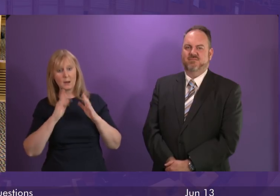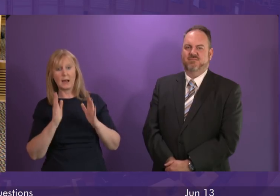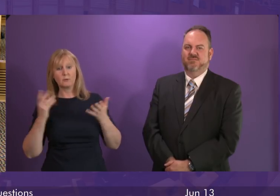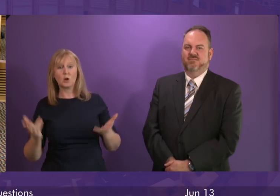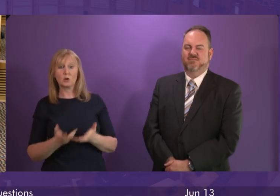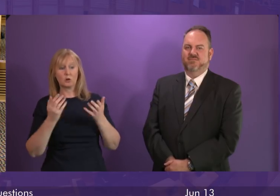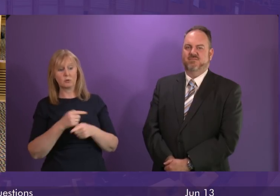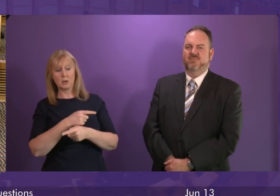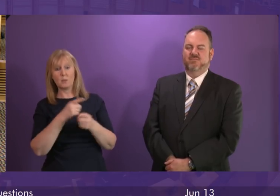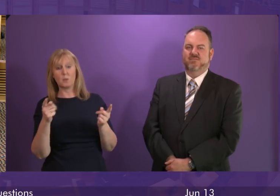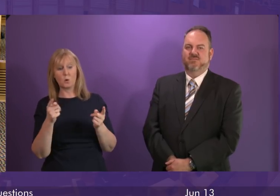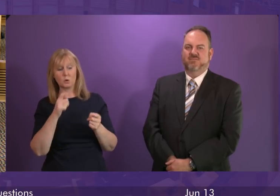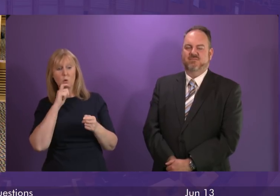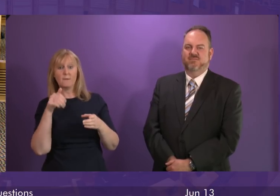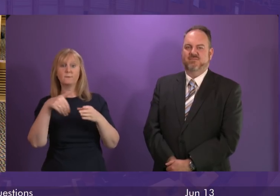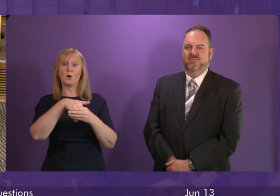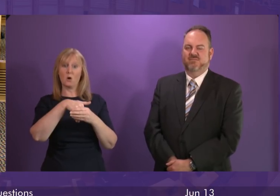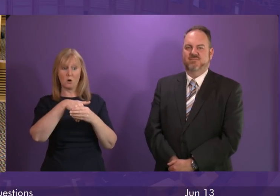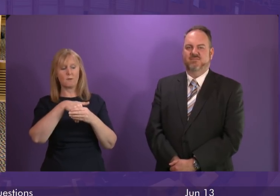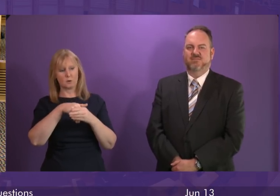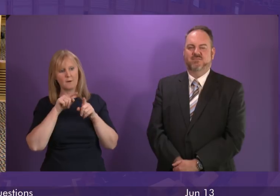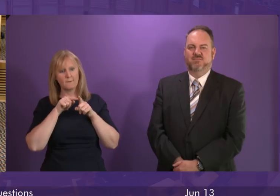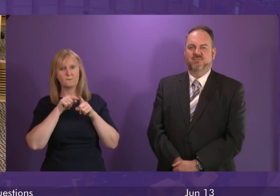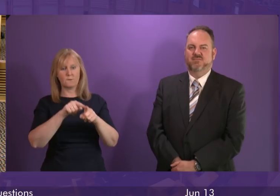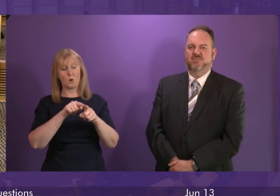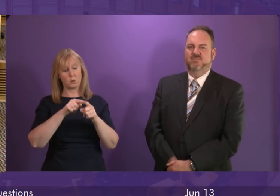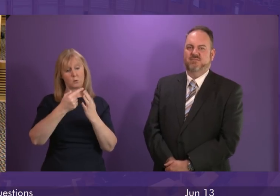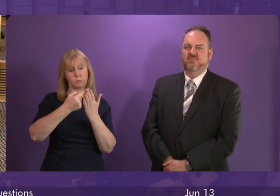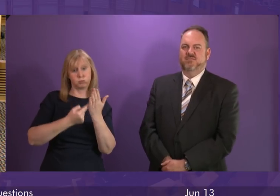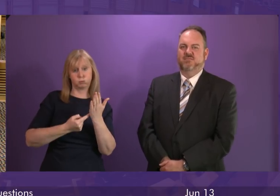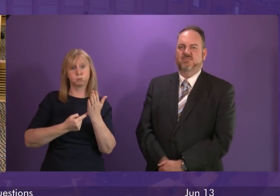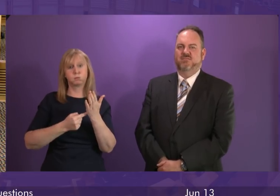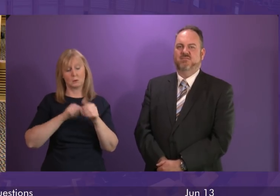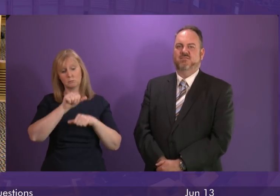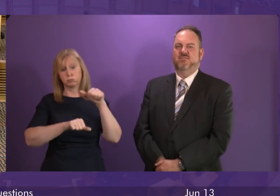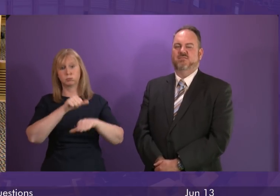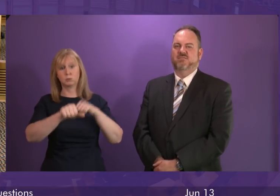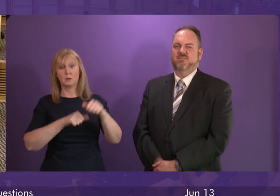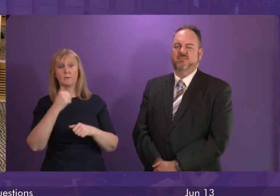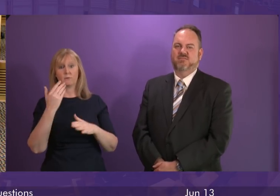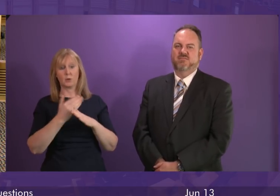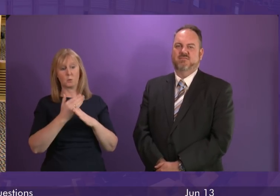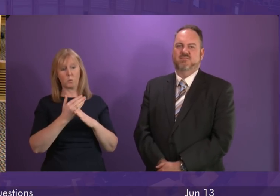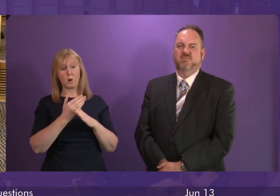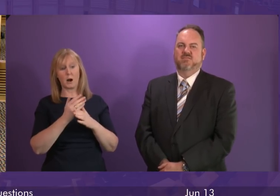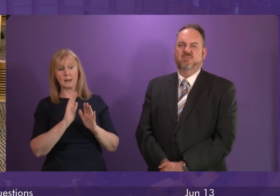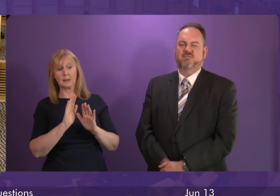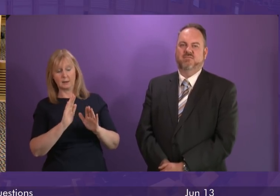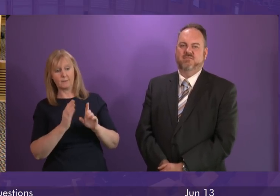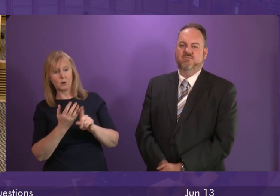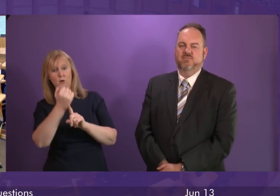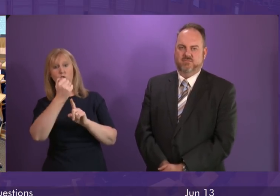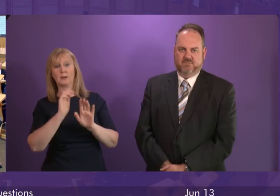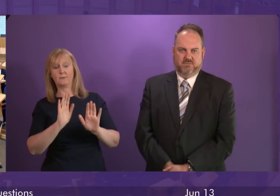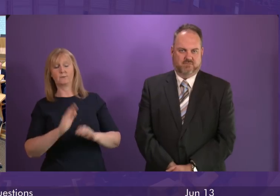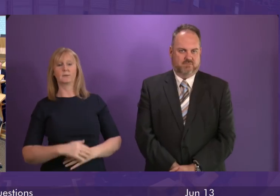those involved in this to follow all of the guidelines in order that the work that has been done has the best chance of succeeding.